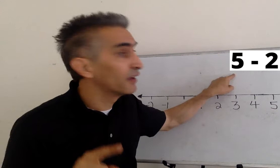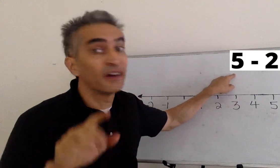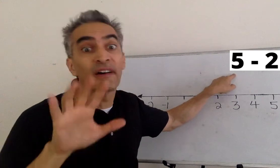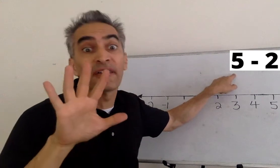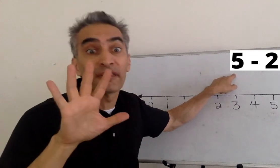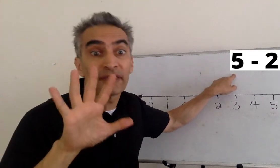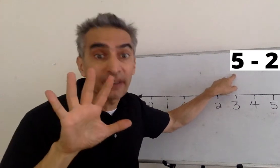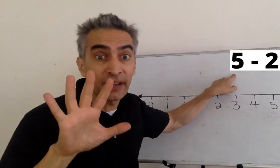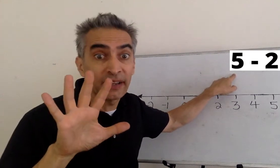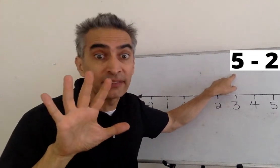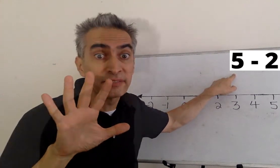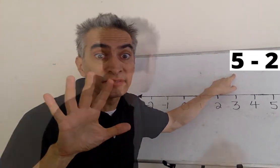Start with 5.